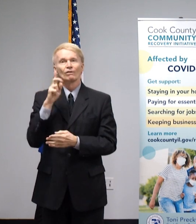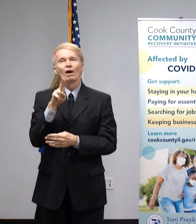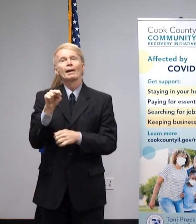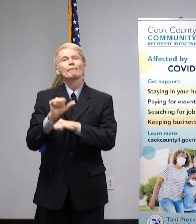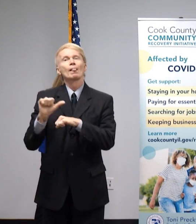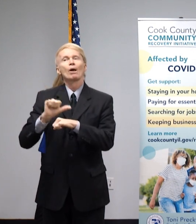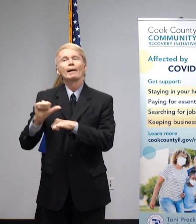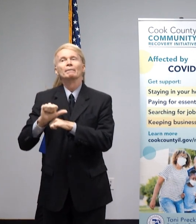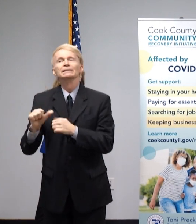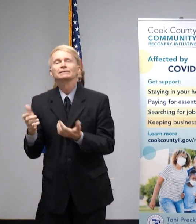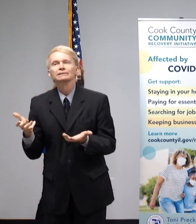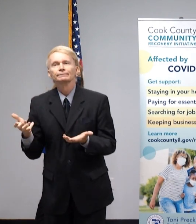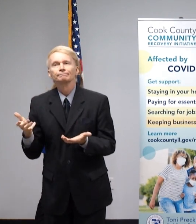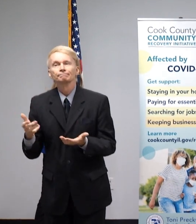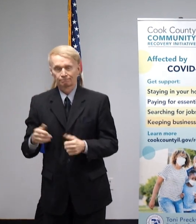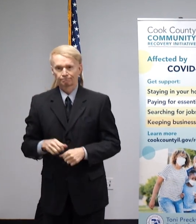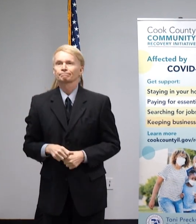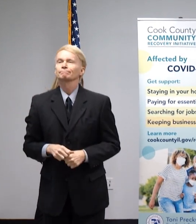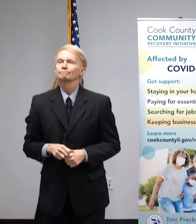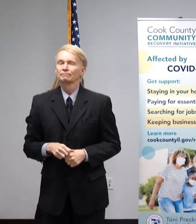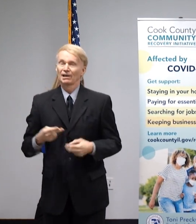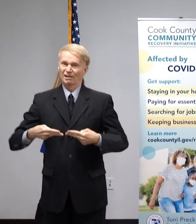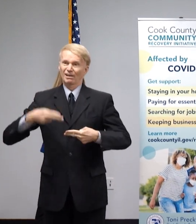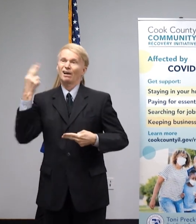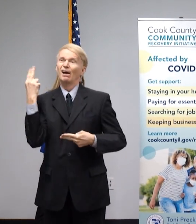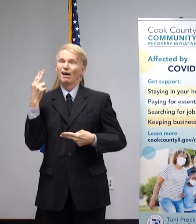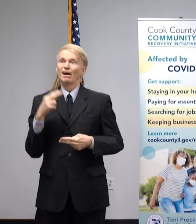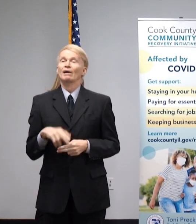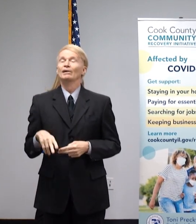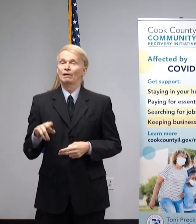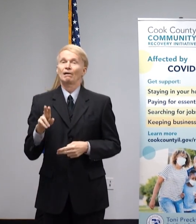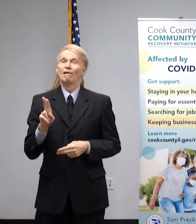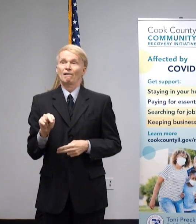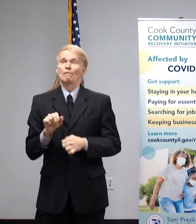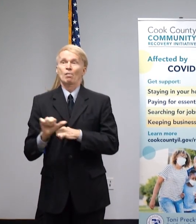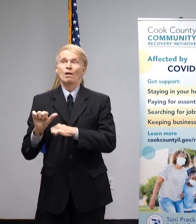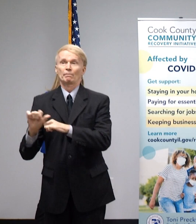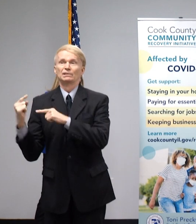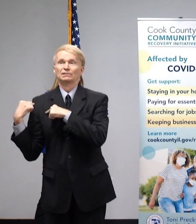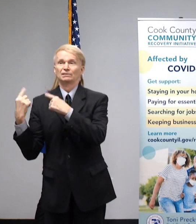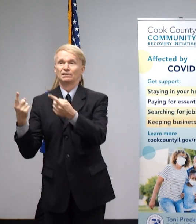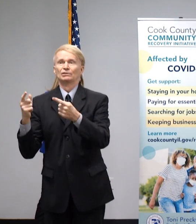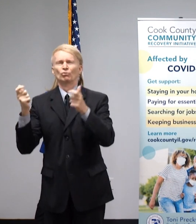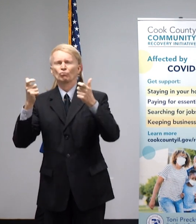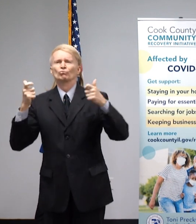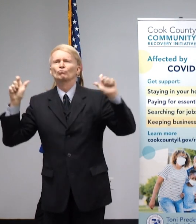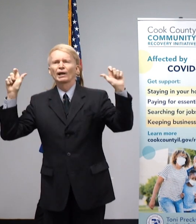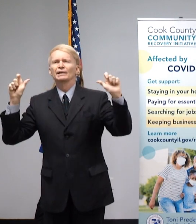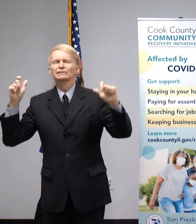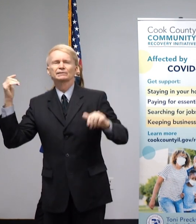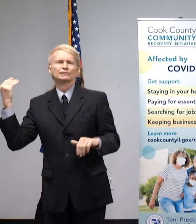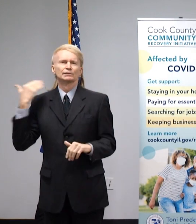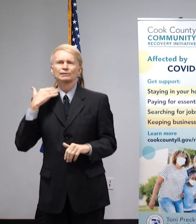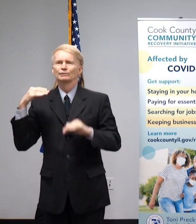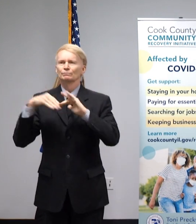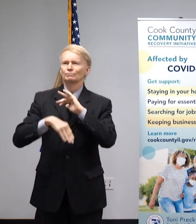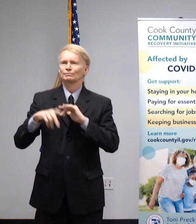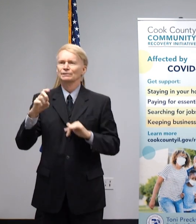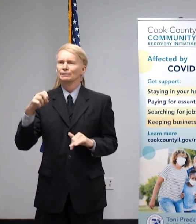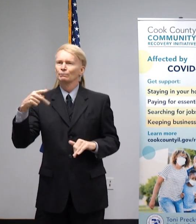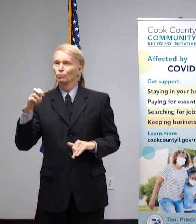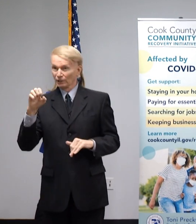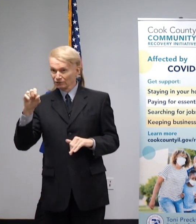Even though nationally, we're facing the highest unemployment rates since the Great Depression, and some seem content with